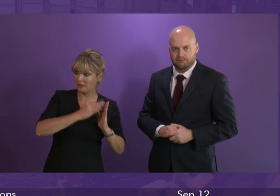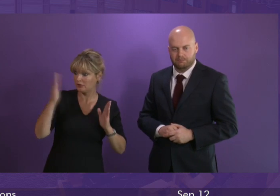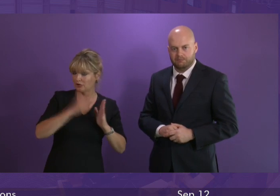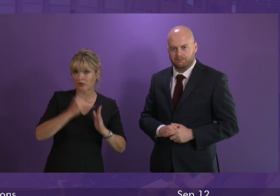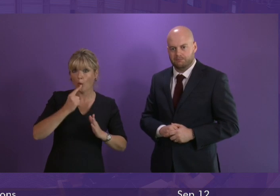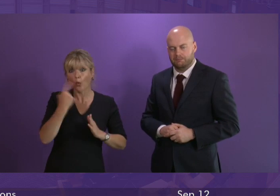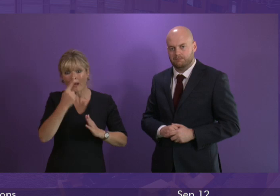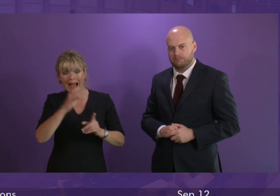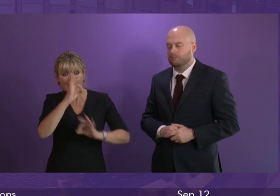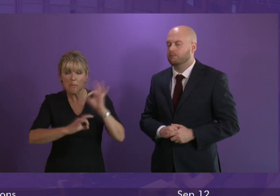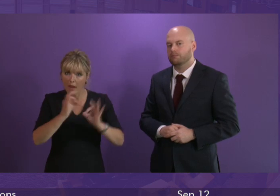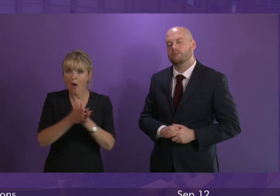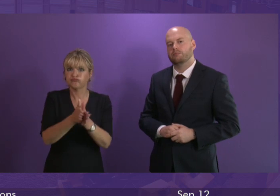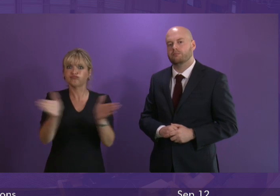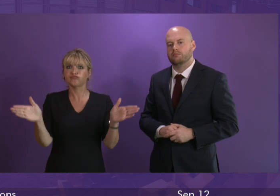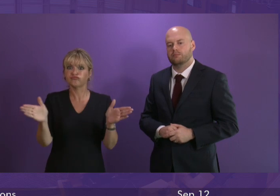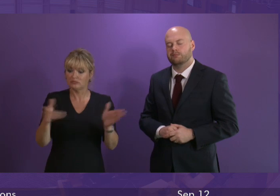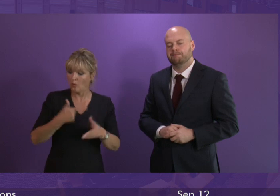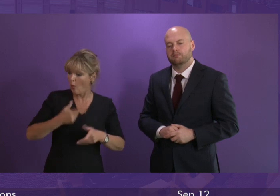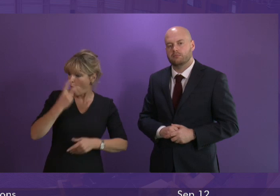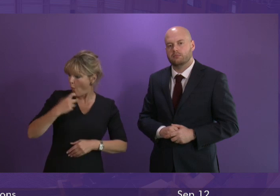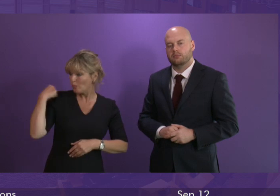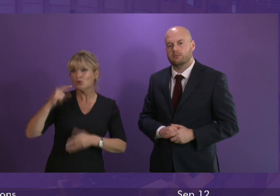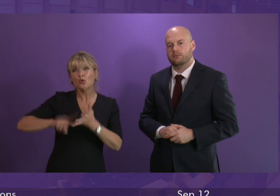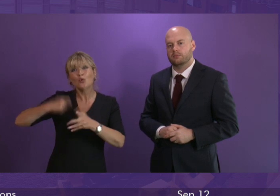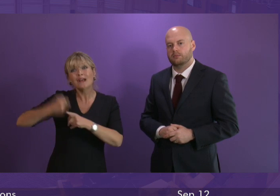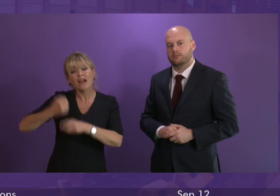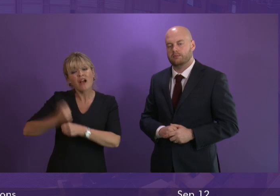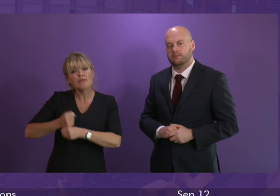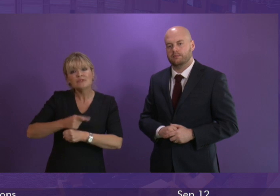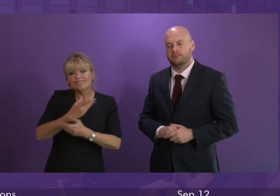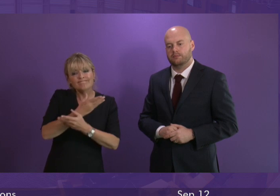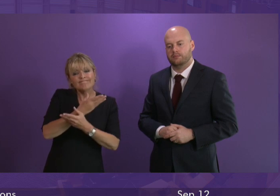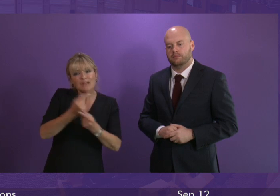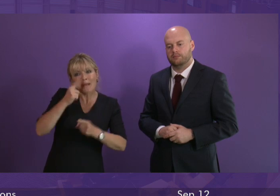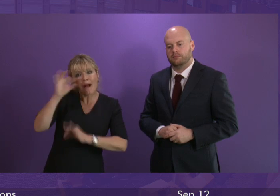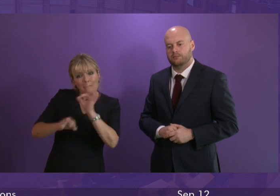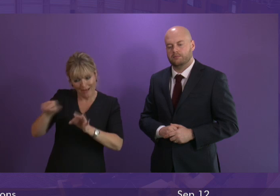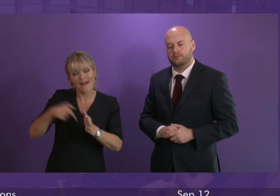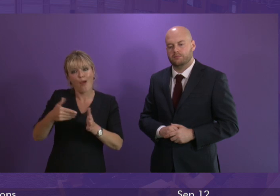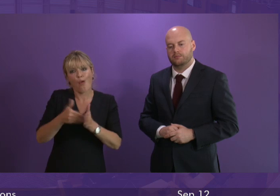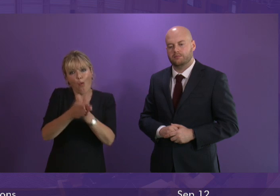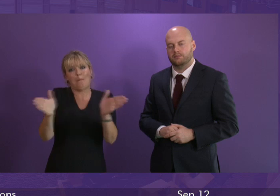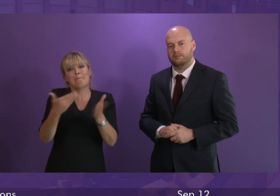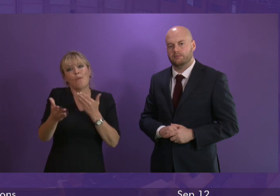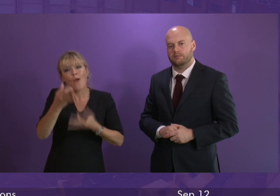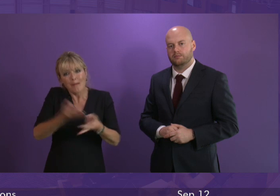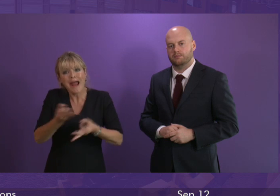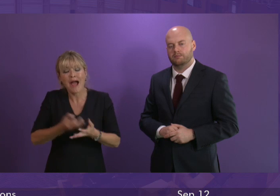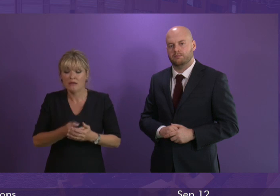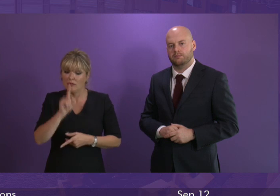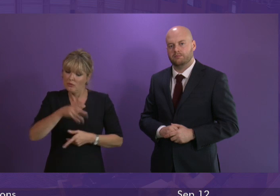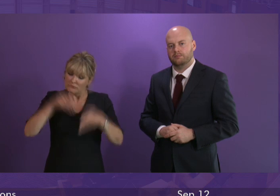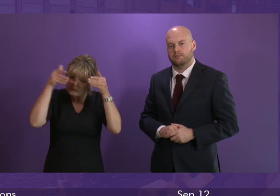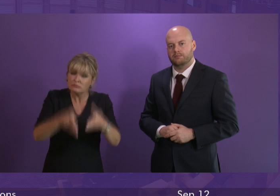this support than would receive help under the predecessor UK government scheme the payment complements work already undertaken by the government to tackle funeral